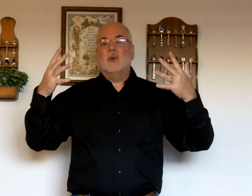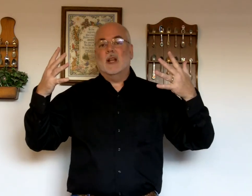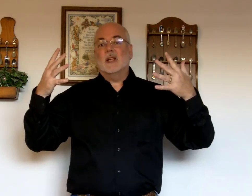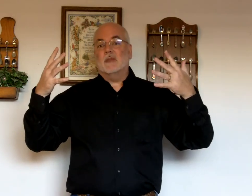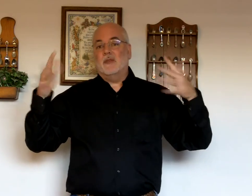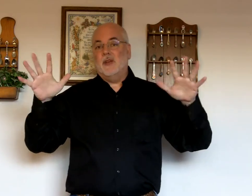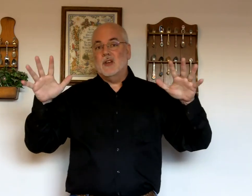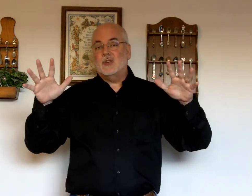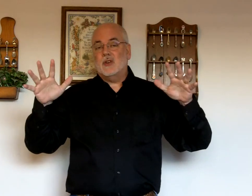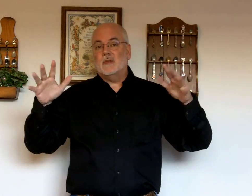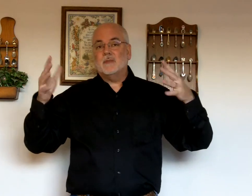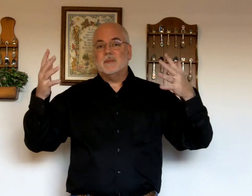really the sign for finished.